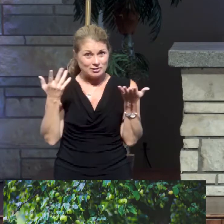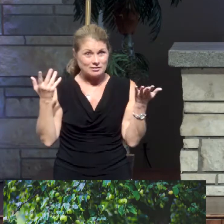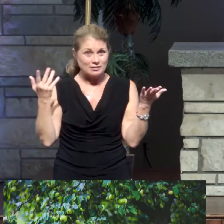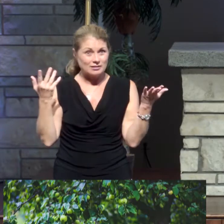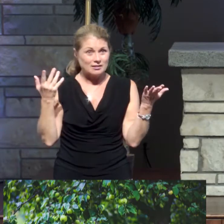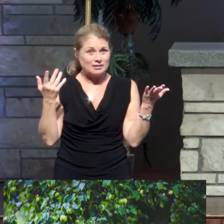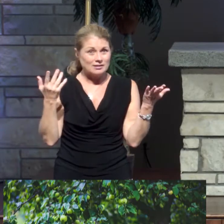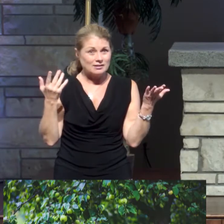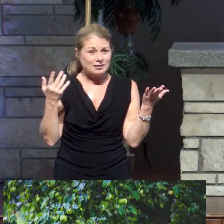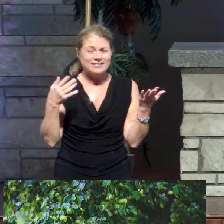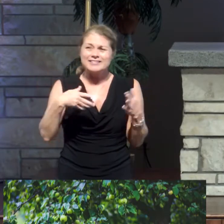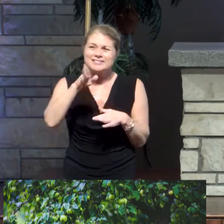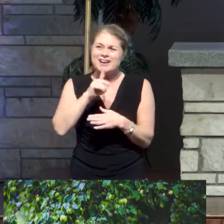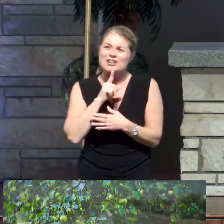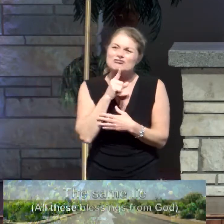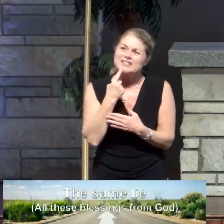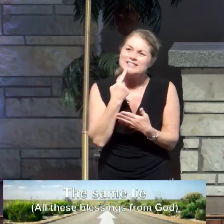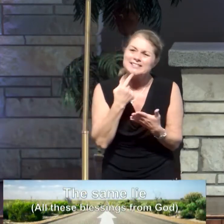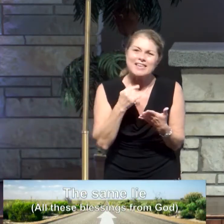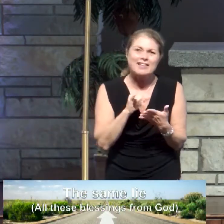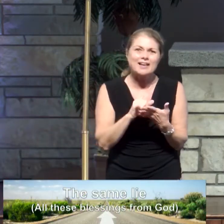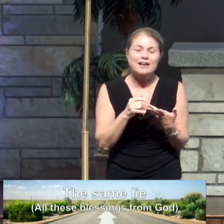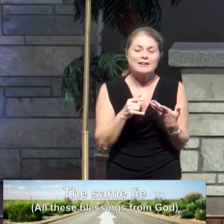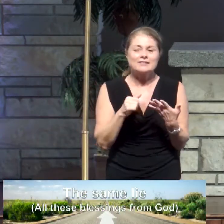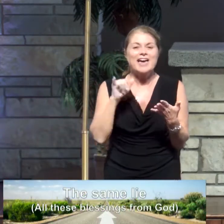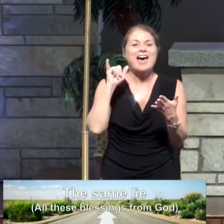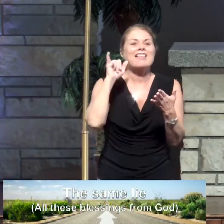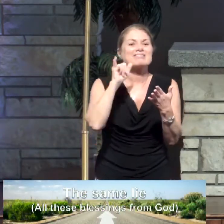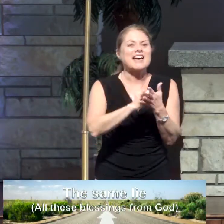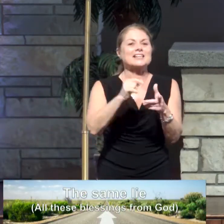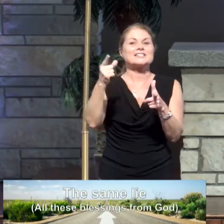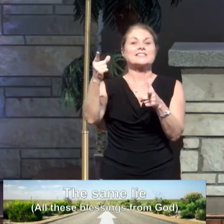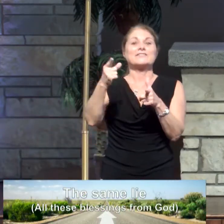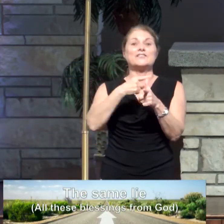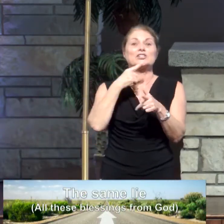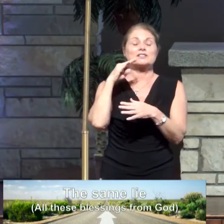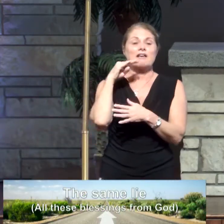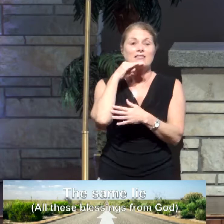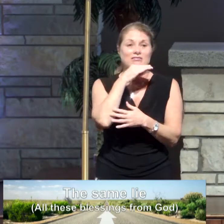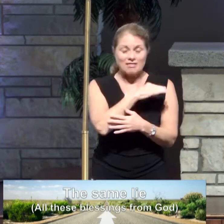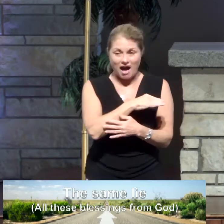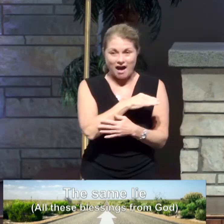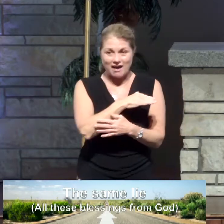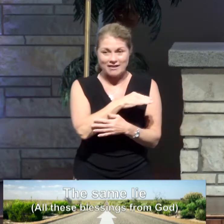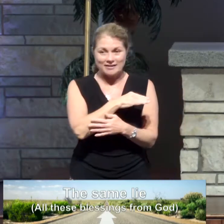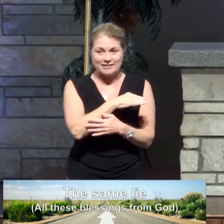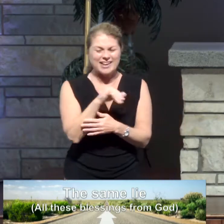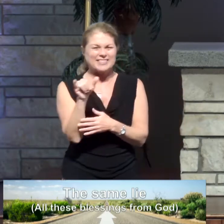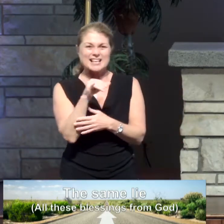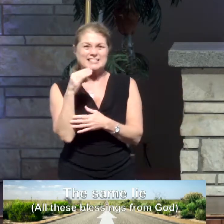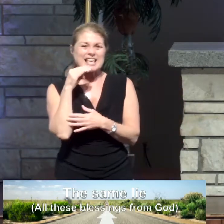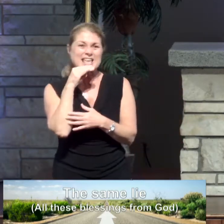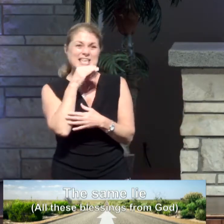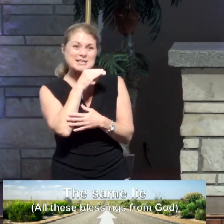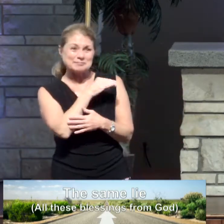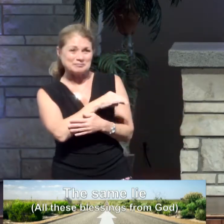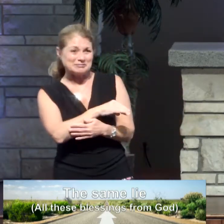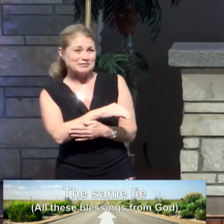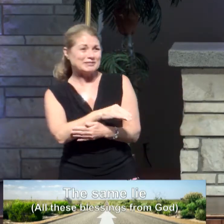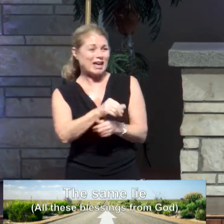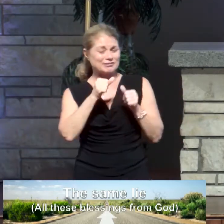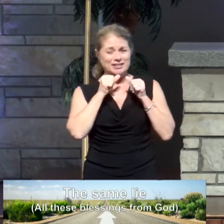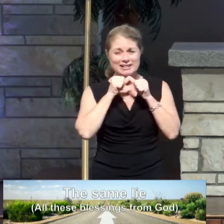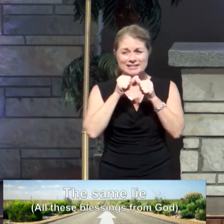I mean, did God really say? And you see, that's the very first lie. And that same lie is being perpetuated